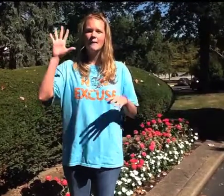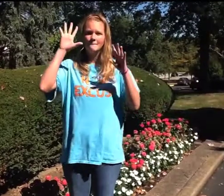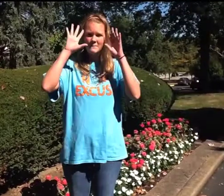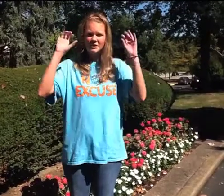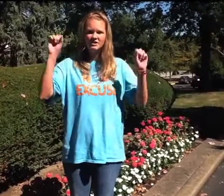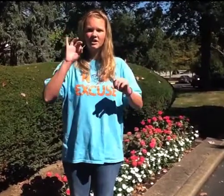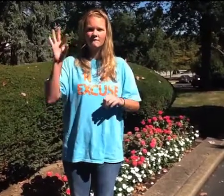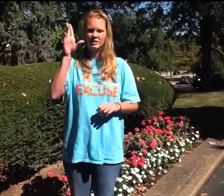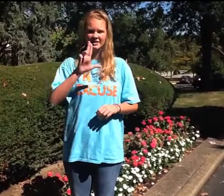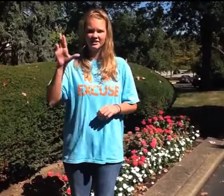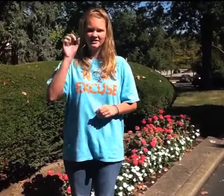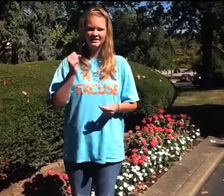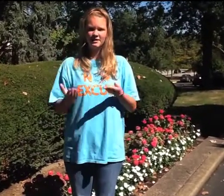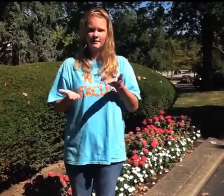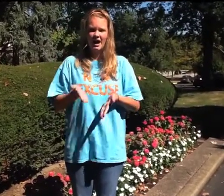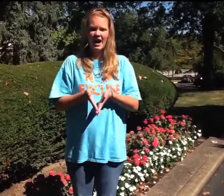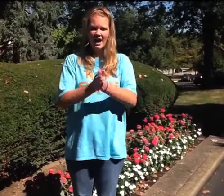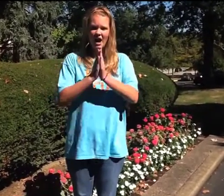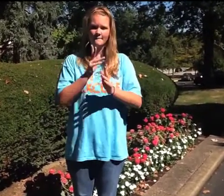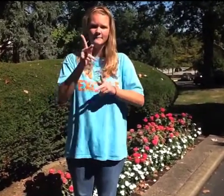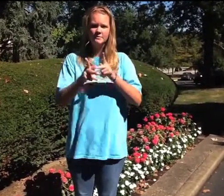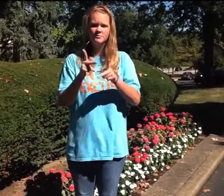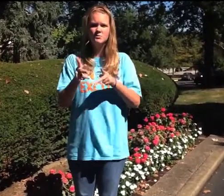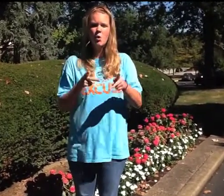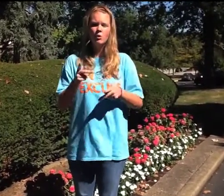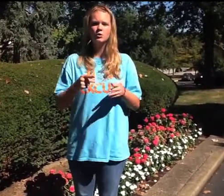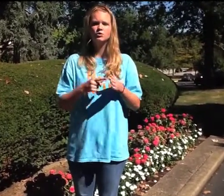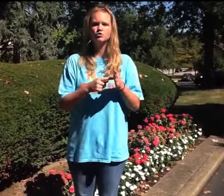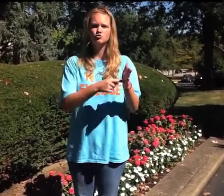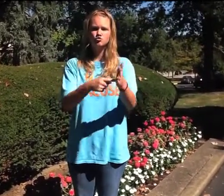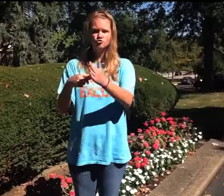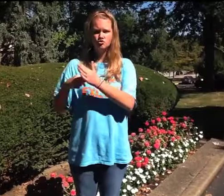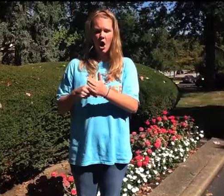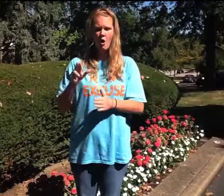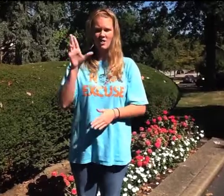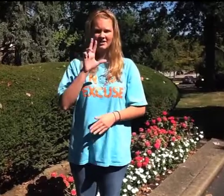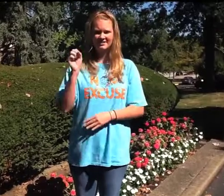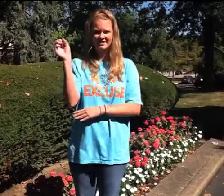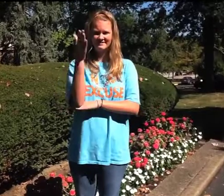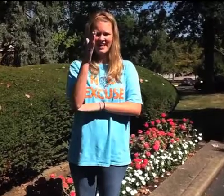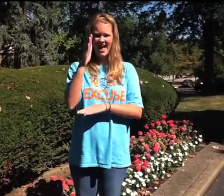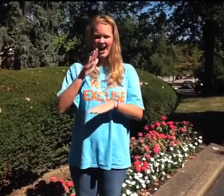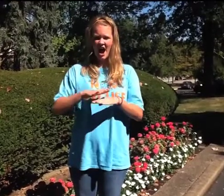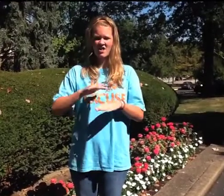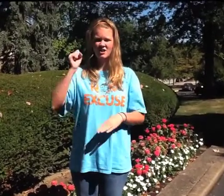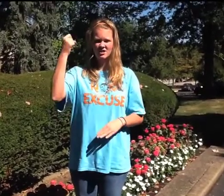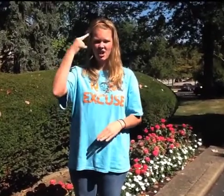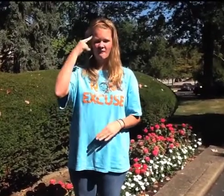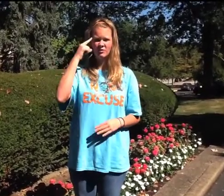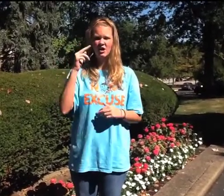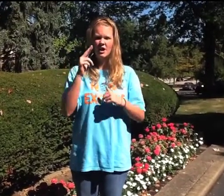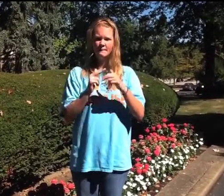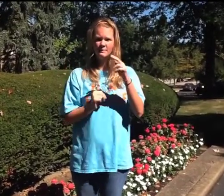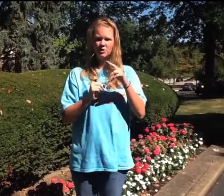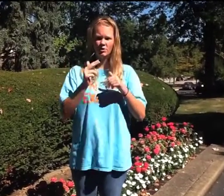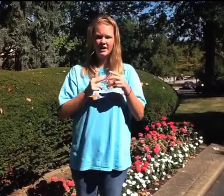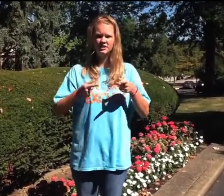The United States President may issue each year a proclamation calling on government officials within the nation to display the country's flag on government